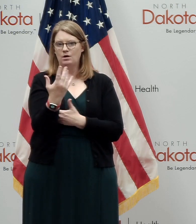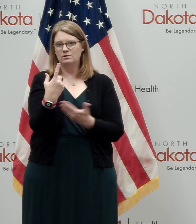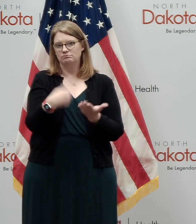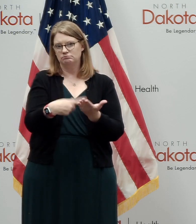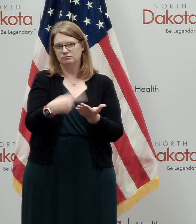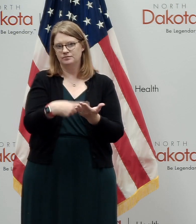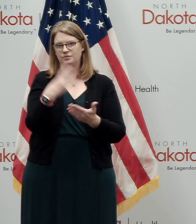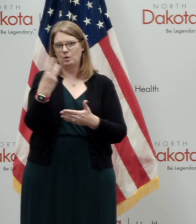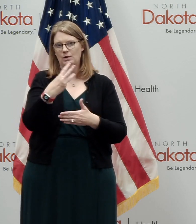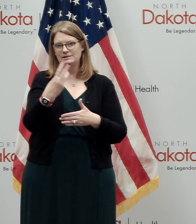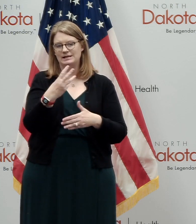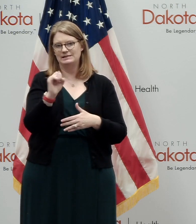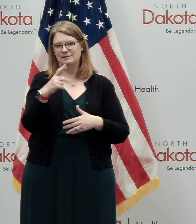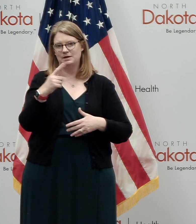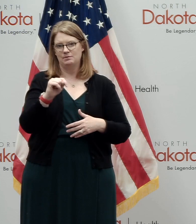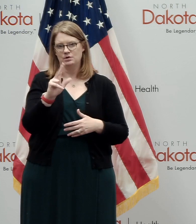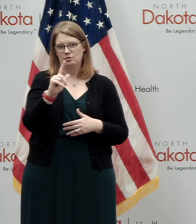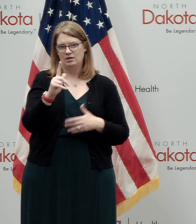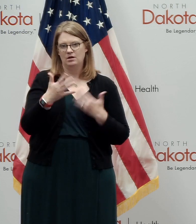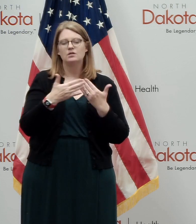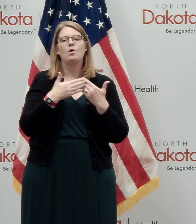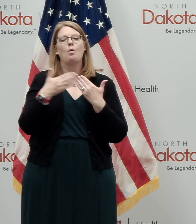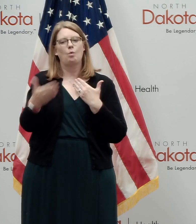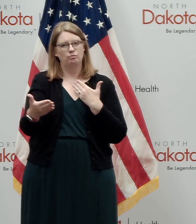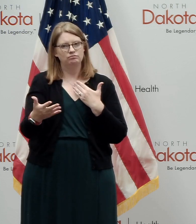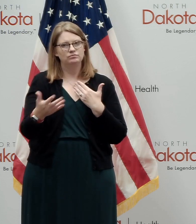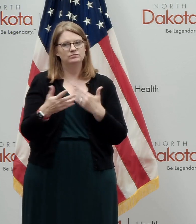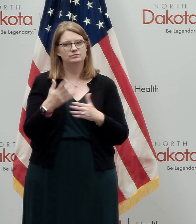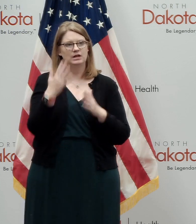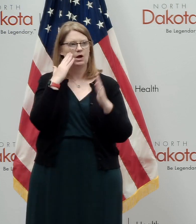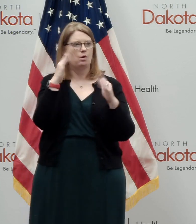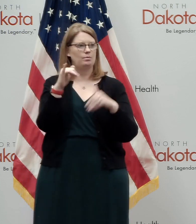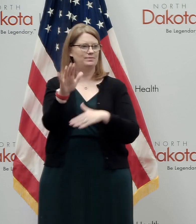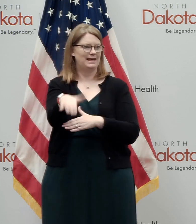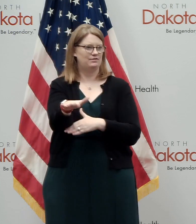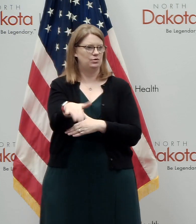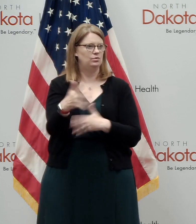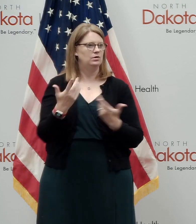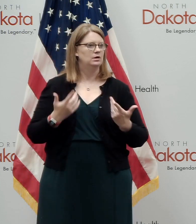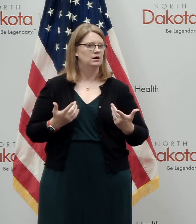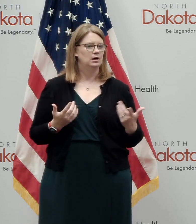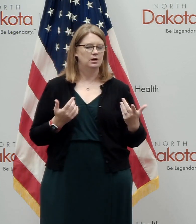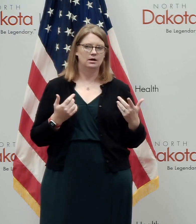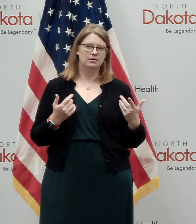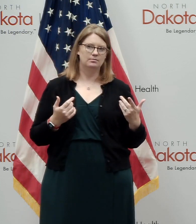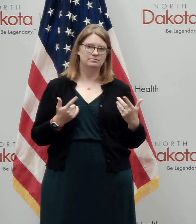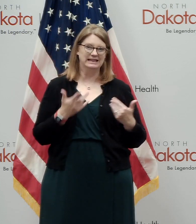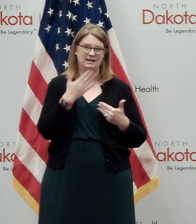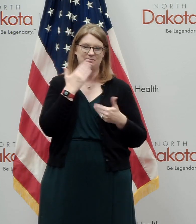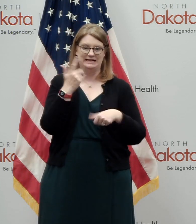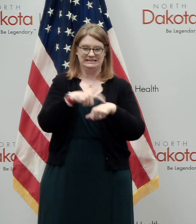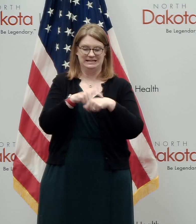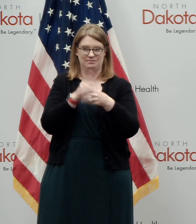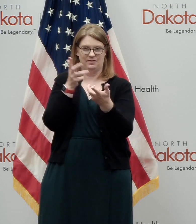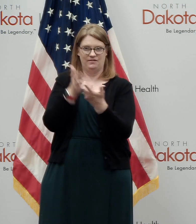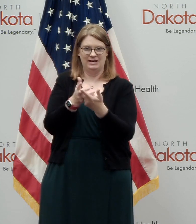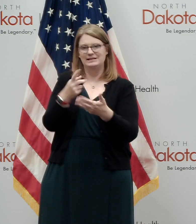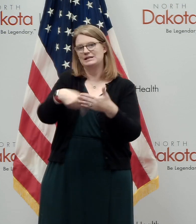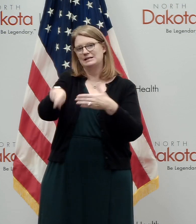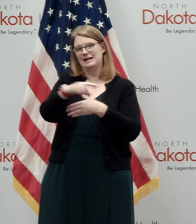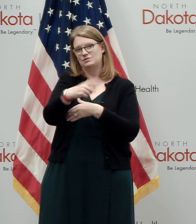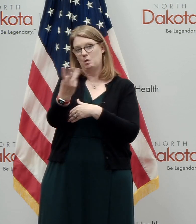uh, Wednesday, September 23rd. After that, we'll hope to return to these afternoon slots, but, uh, that's the best time we could make it work, uh,